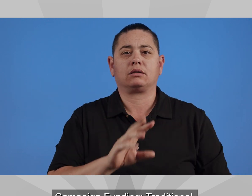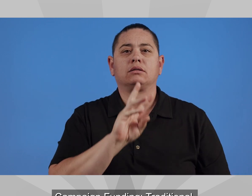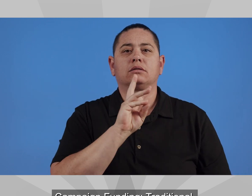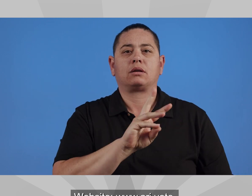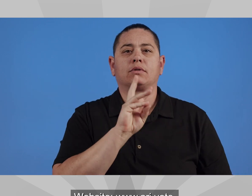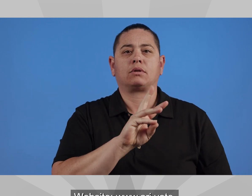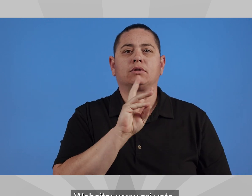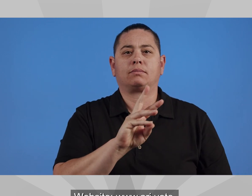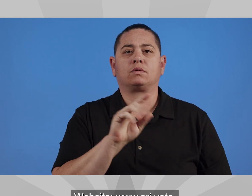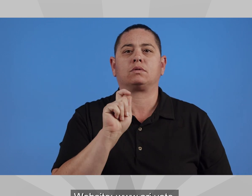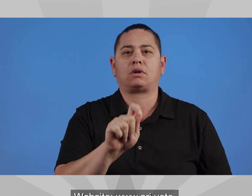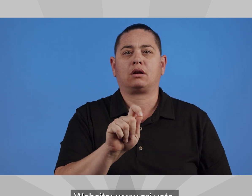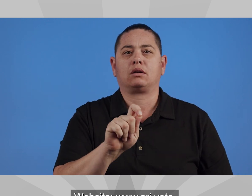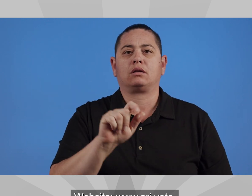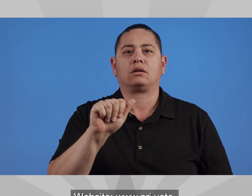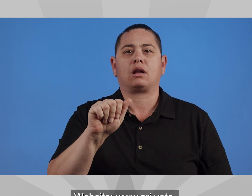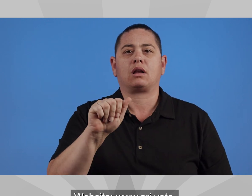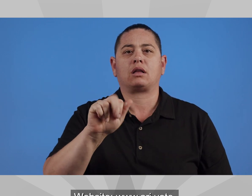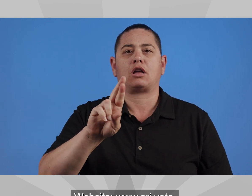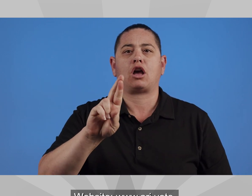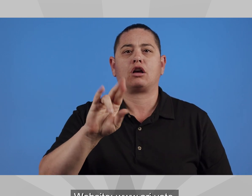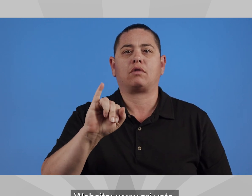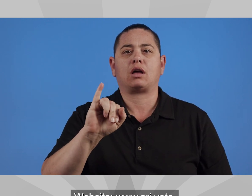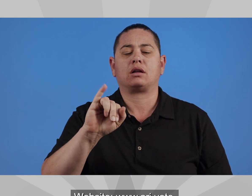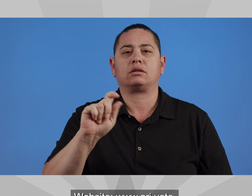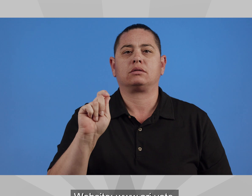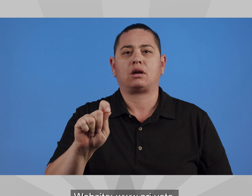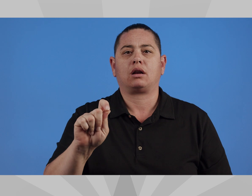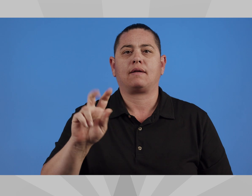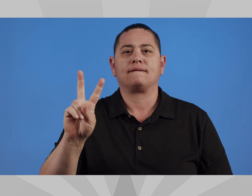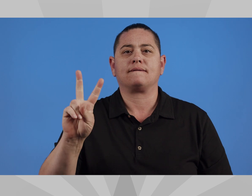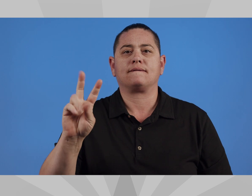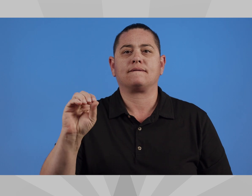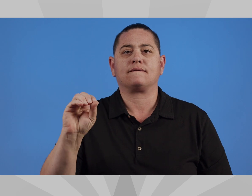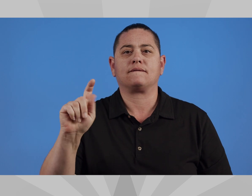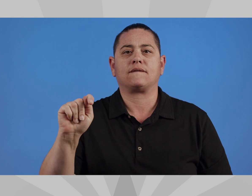Website, www.ari.vote